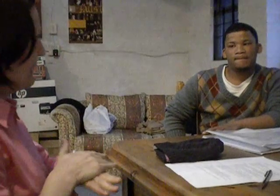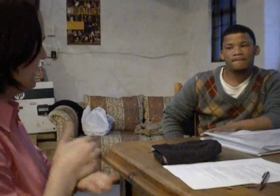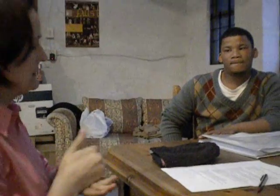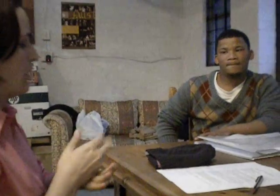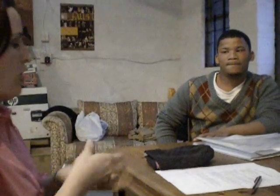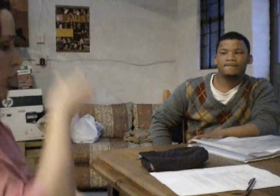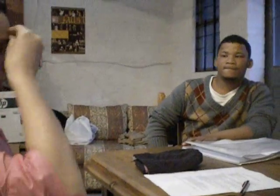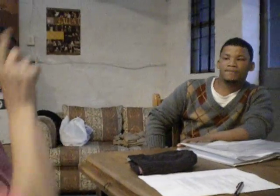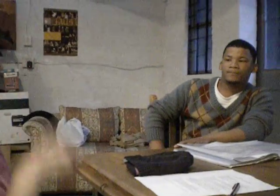saying.